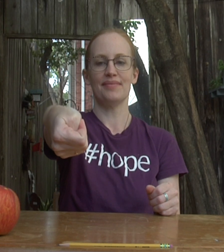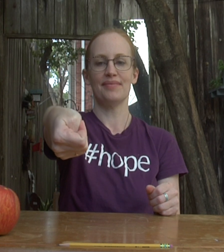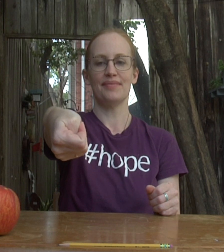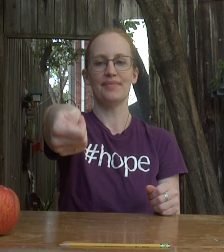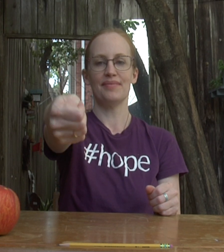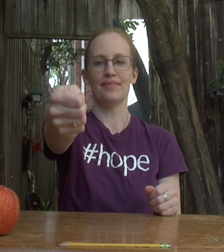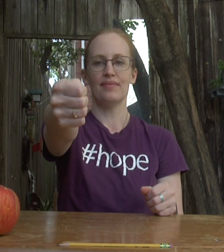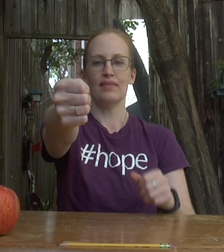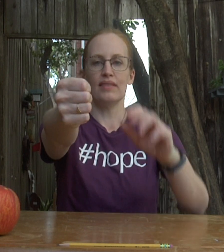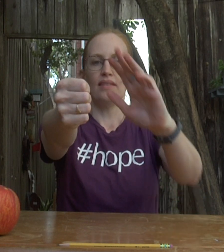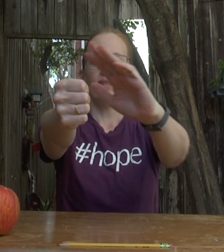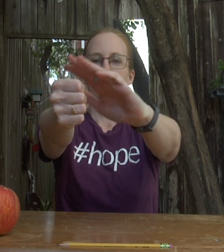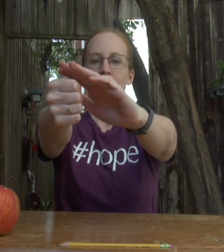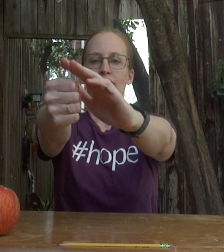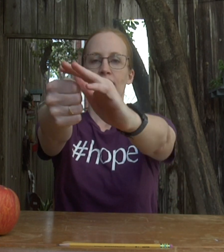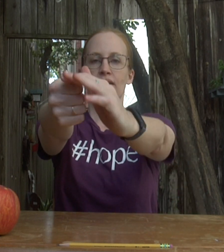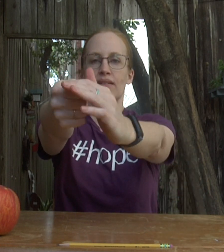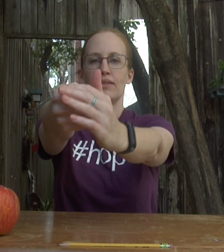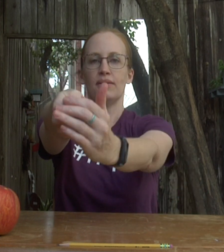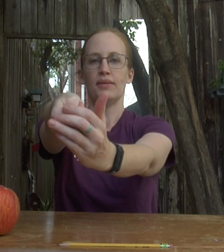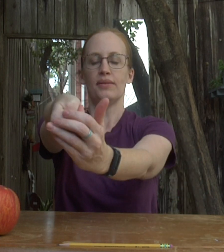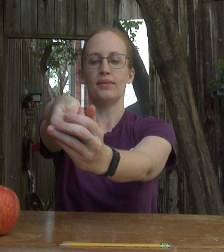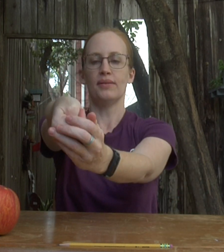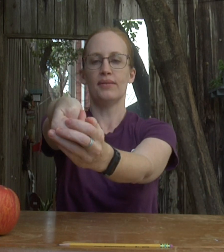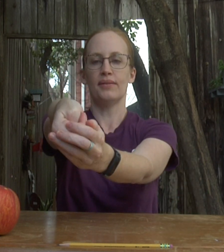A little added stretch. Pull it back with your other hand.